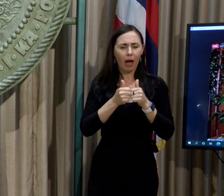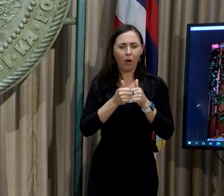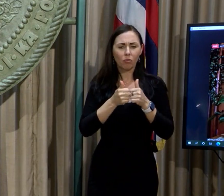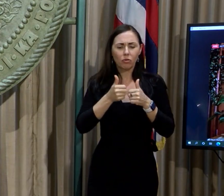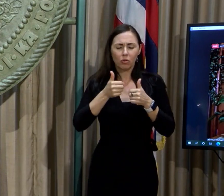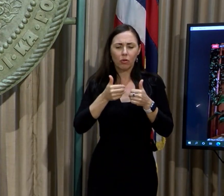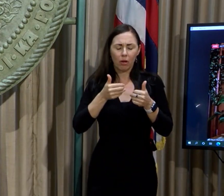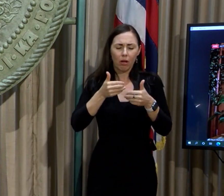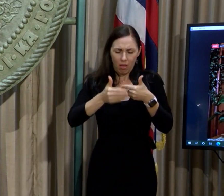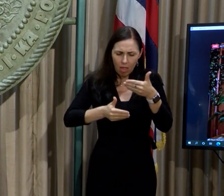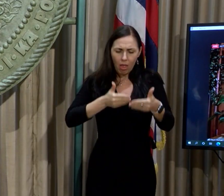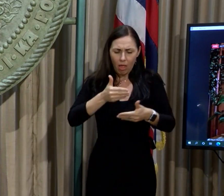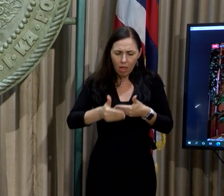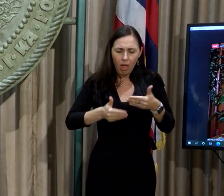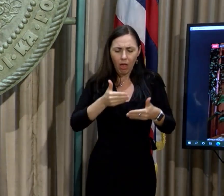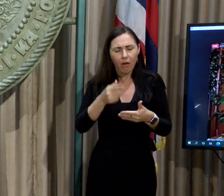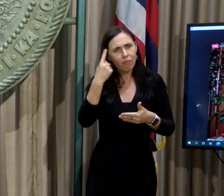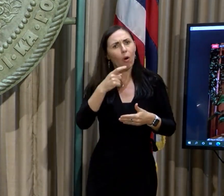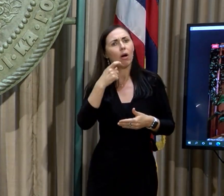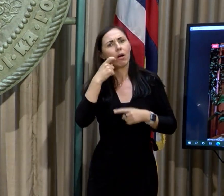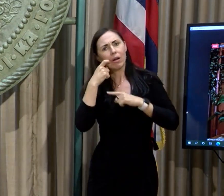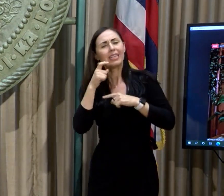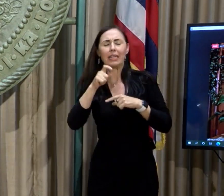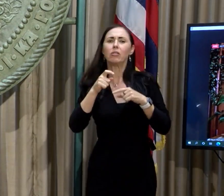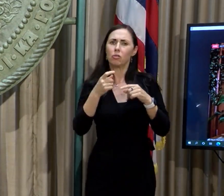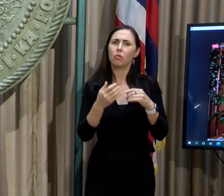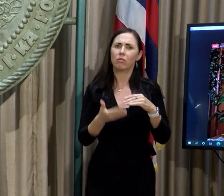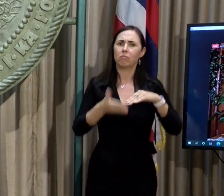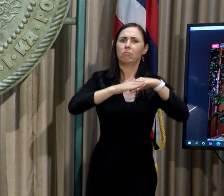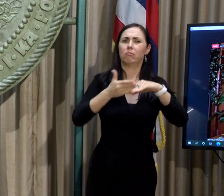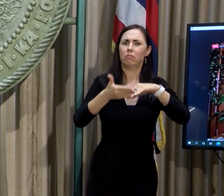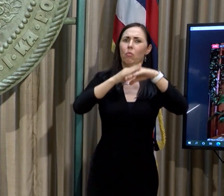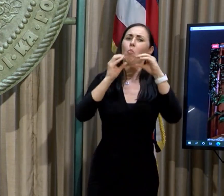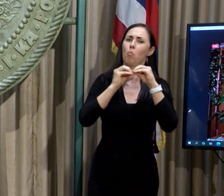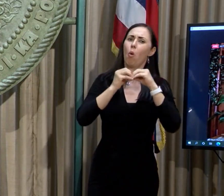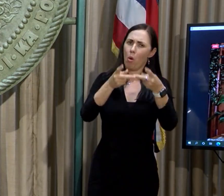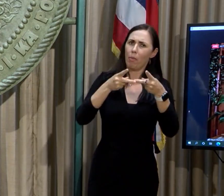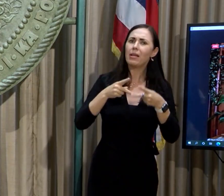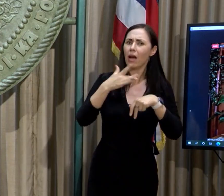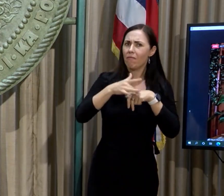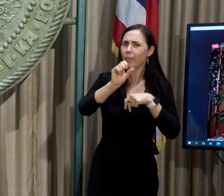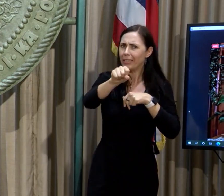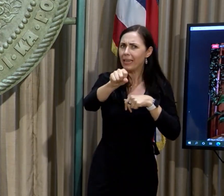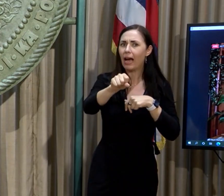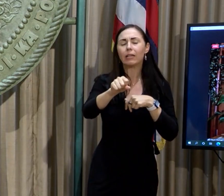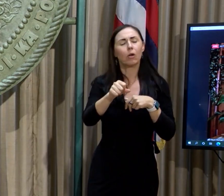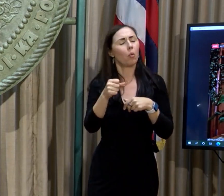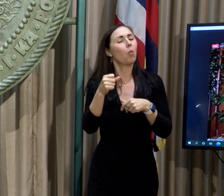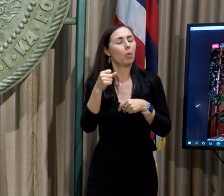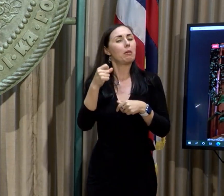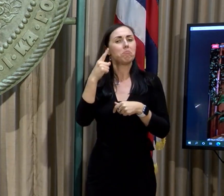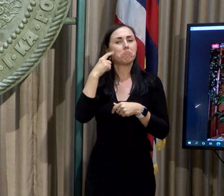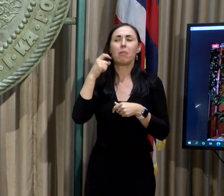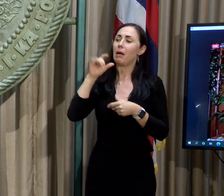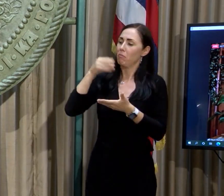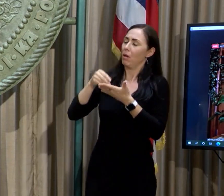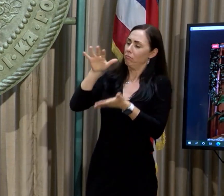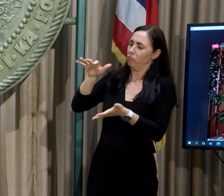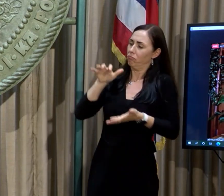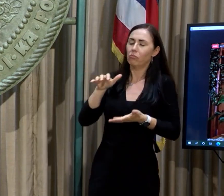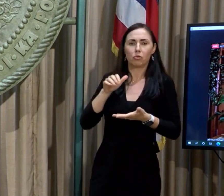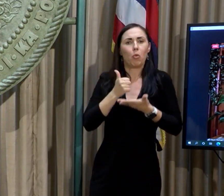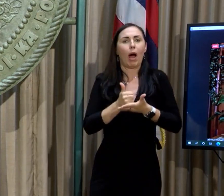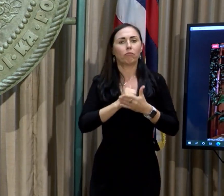need to be increased over time. We do believe that this settlement will help with that. We will be getting funds